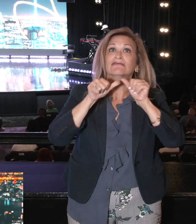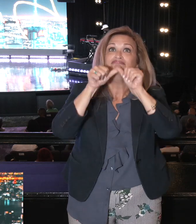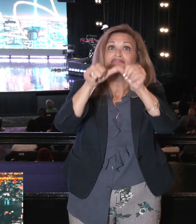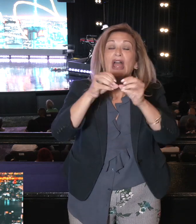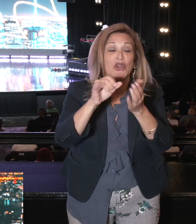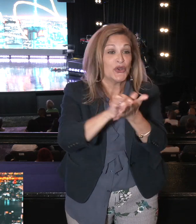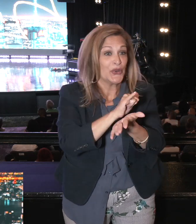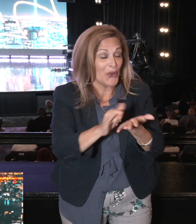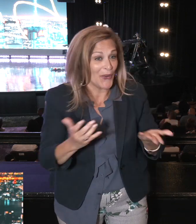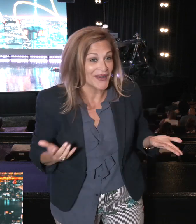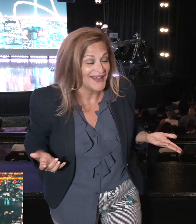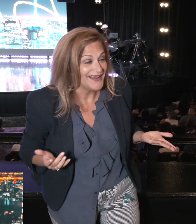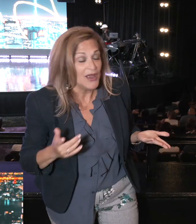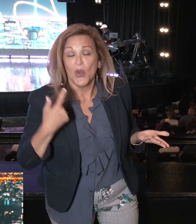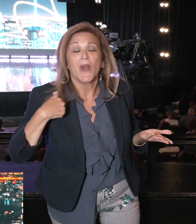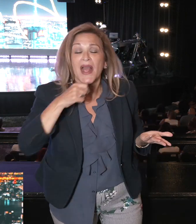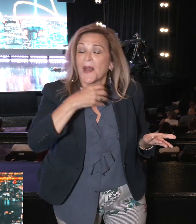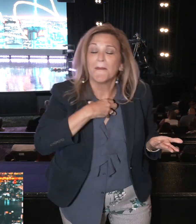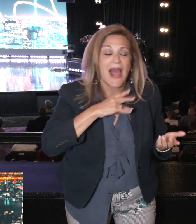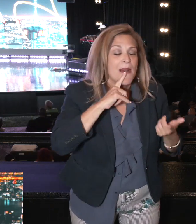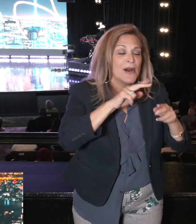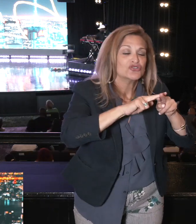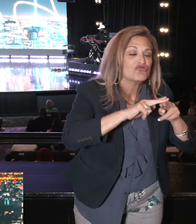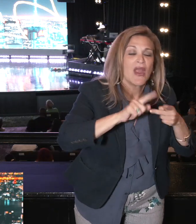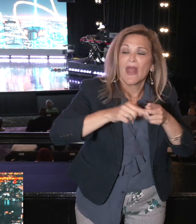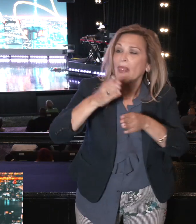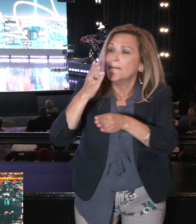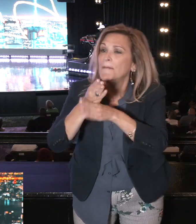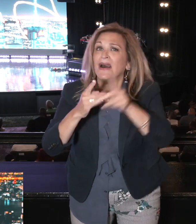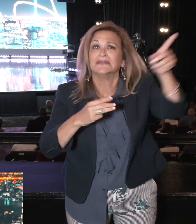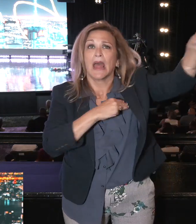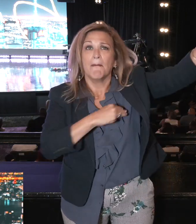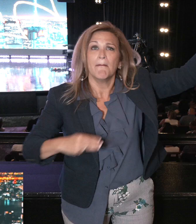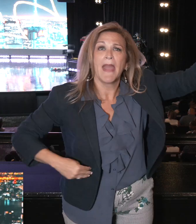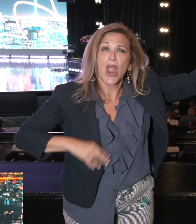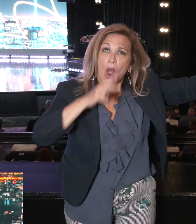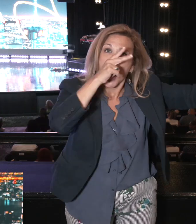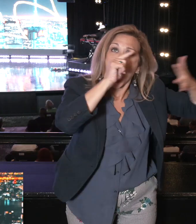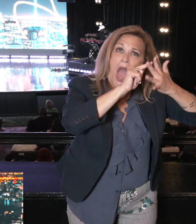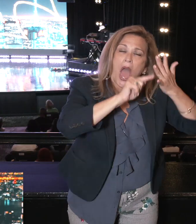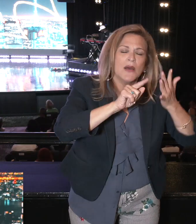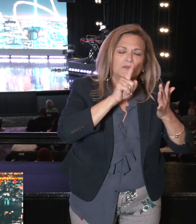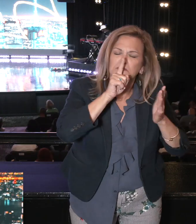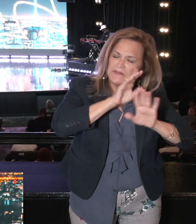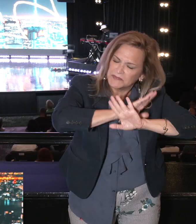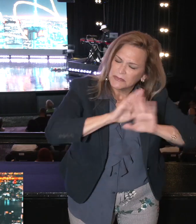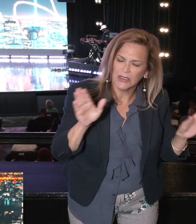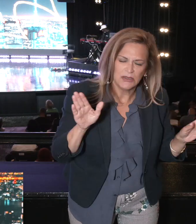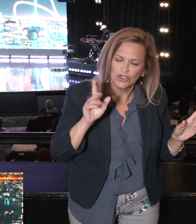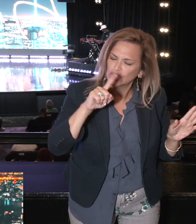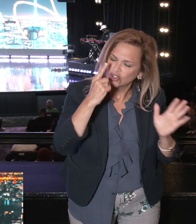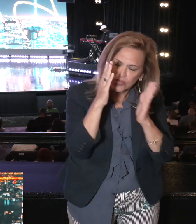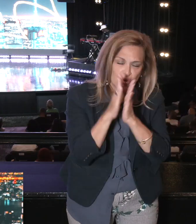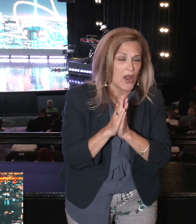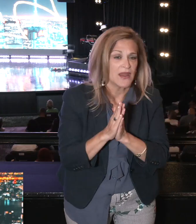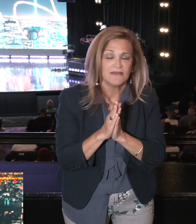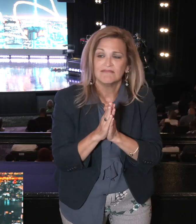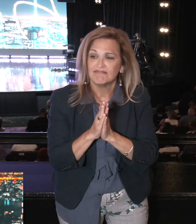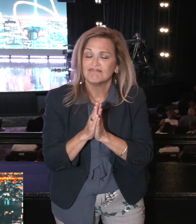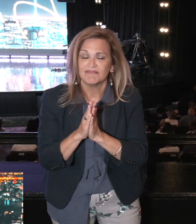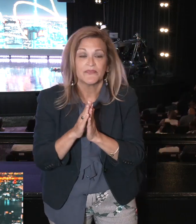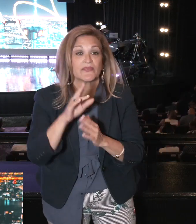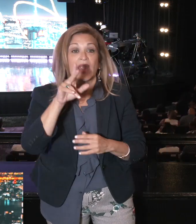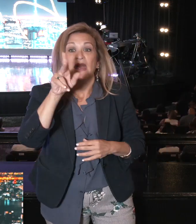So we're not going to complain about the trains and the buses and the mayors and all those things. We're just going to pray for them. Habakkuk 2.3 says this.